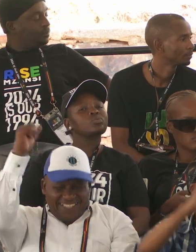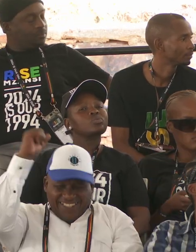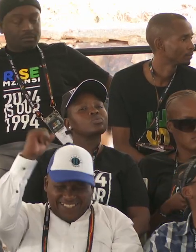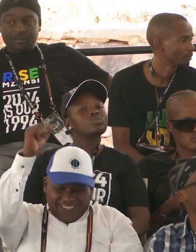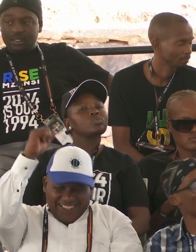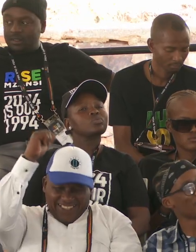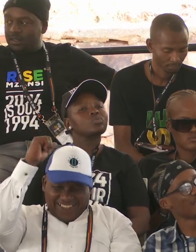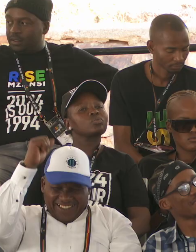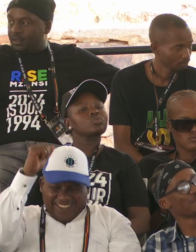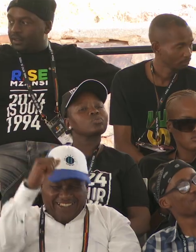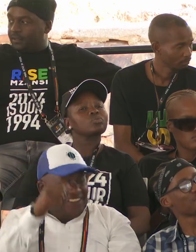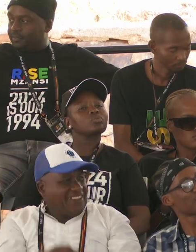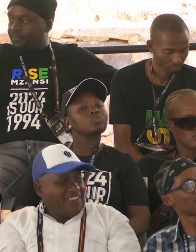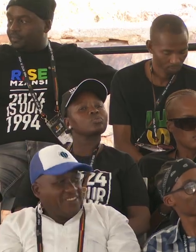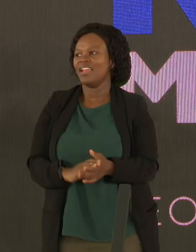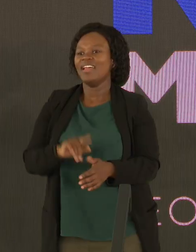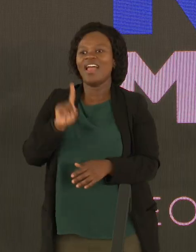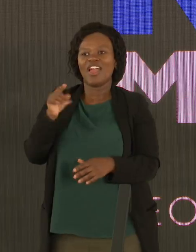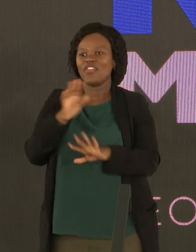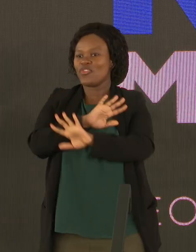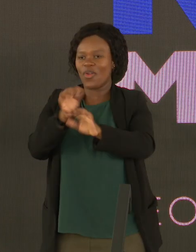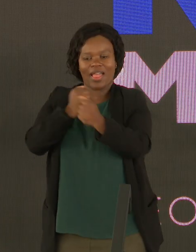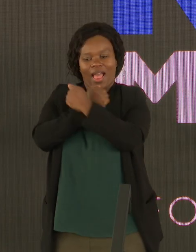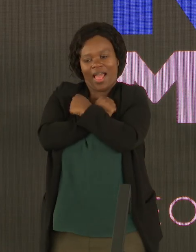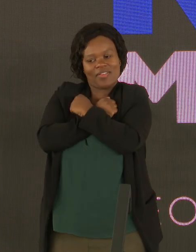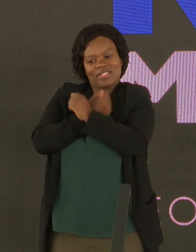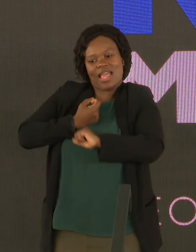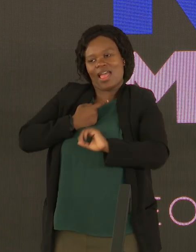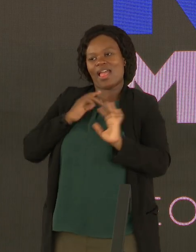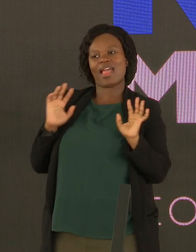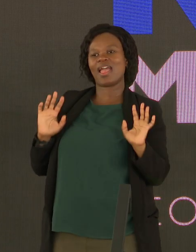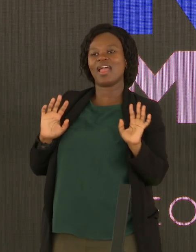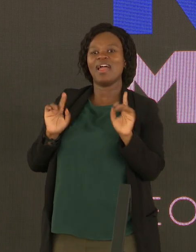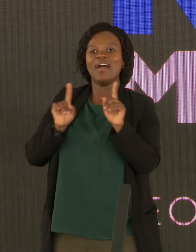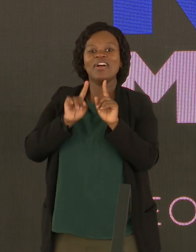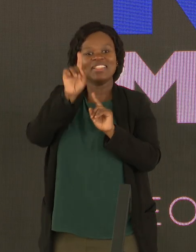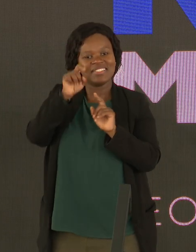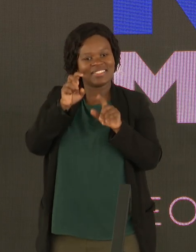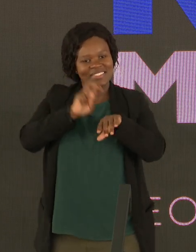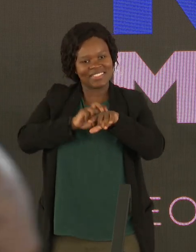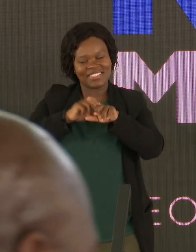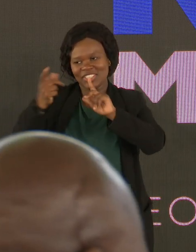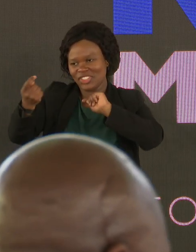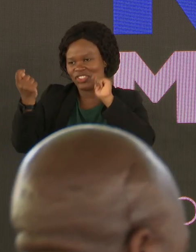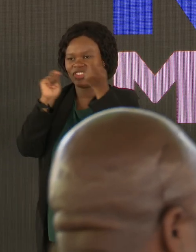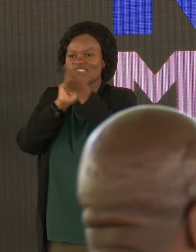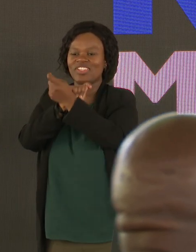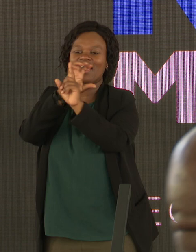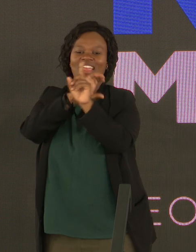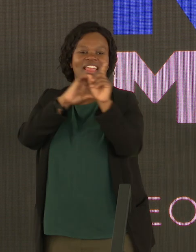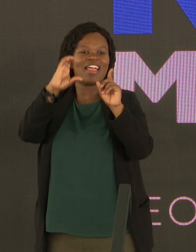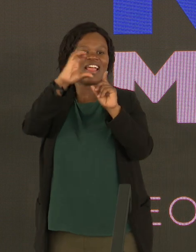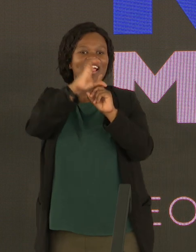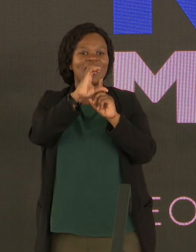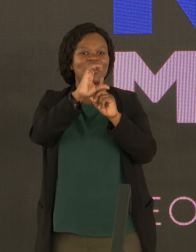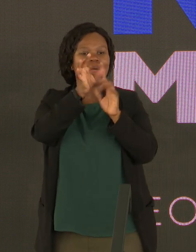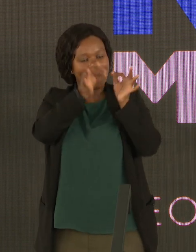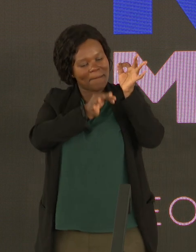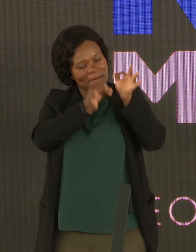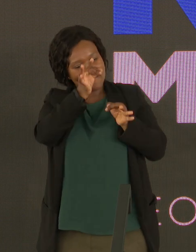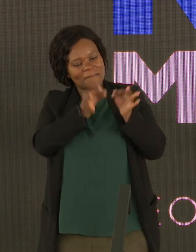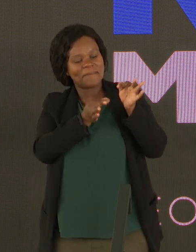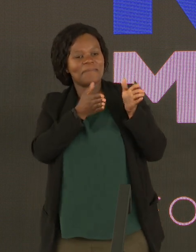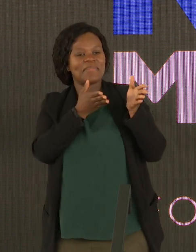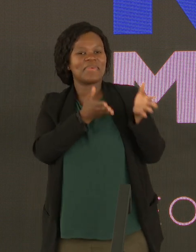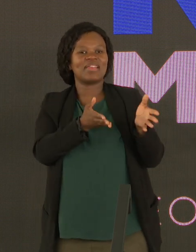And not love yourself. So I think we need to change the culture of the type of politician we have, of the type